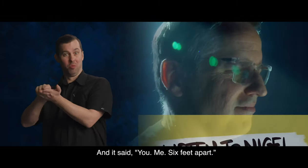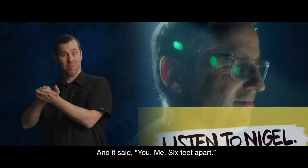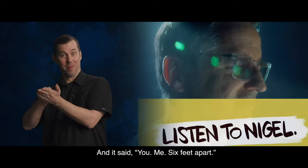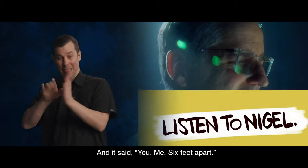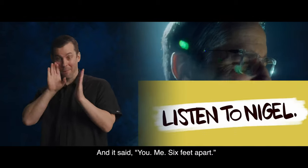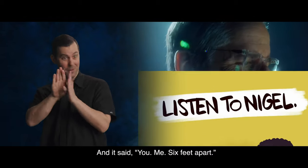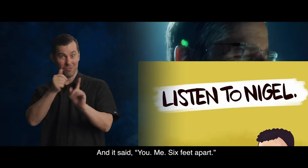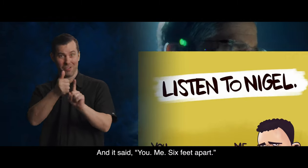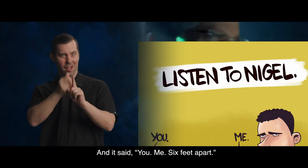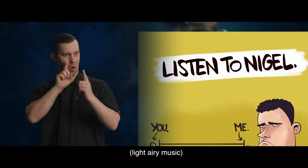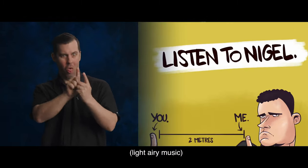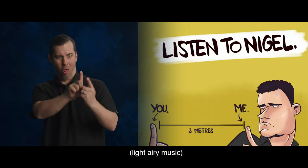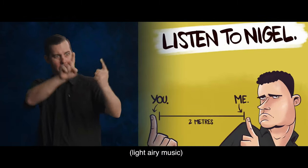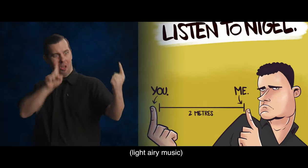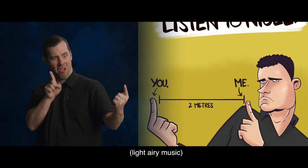six feet apart.